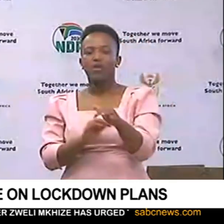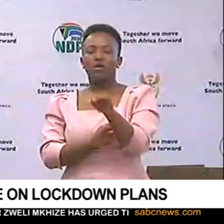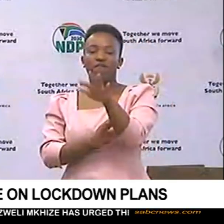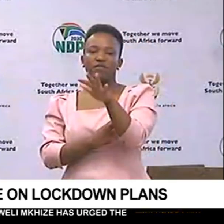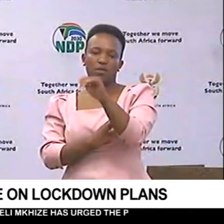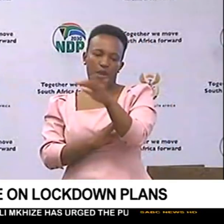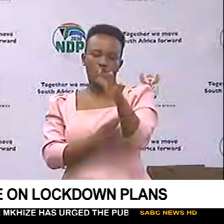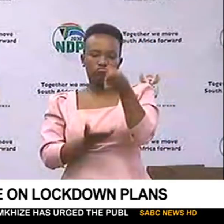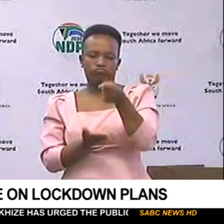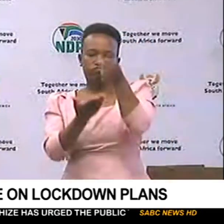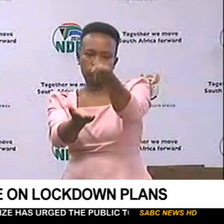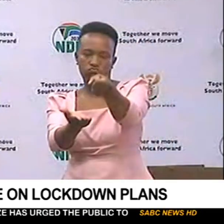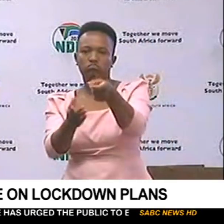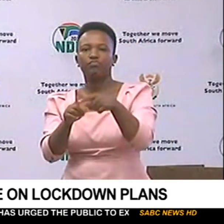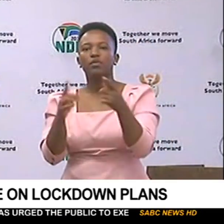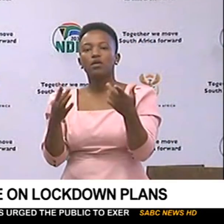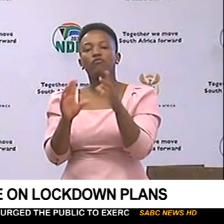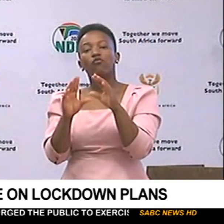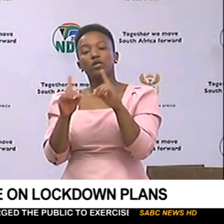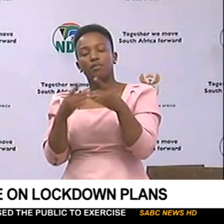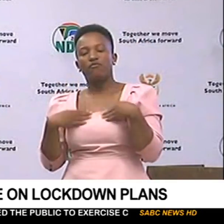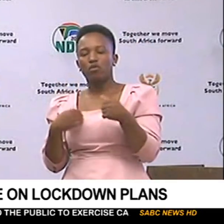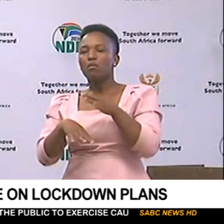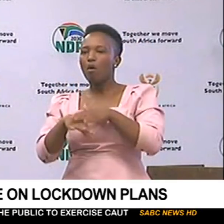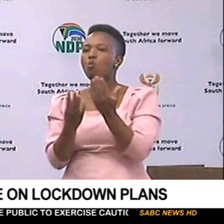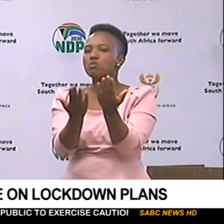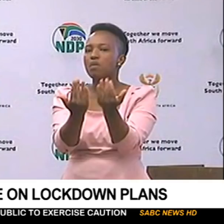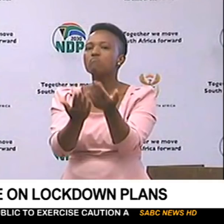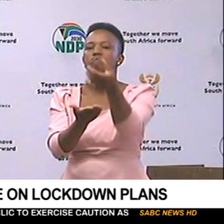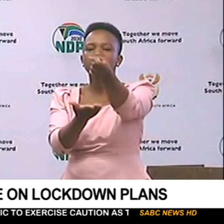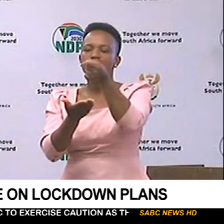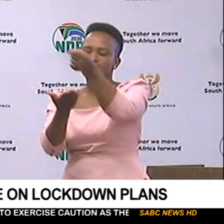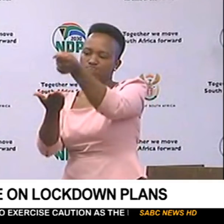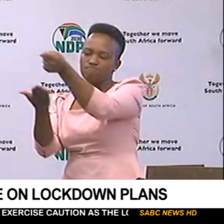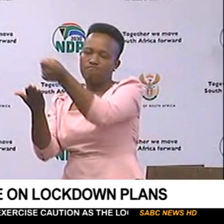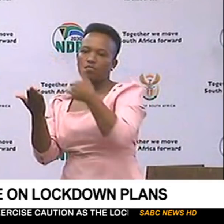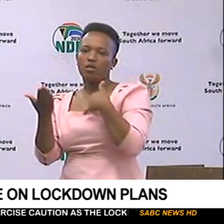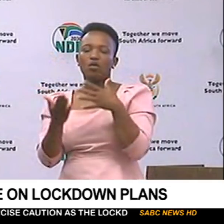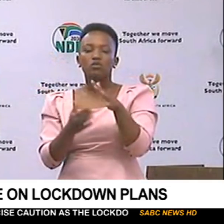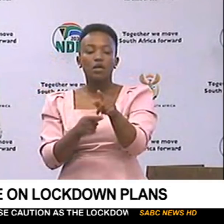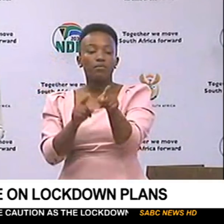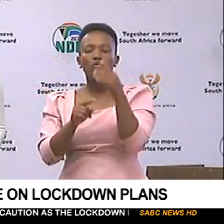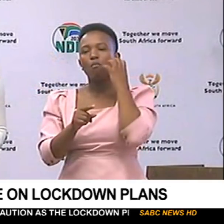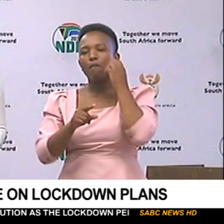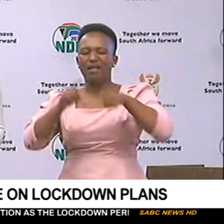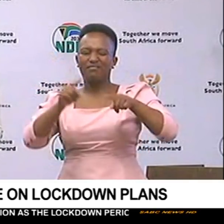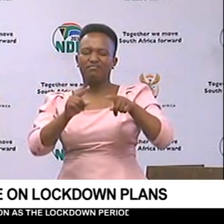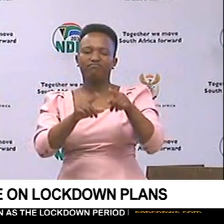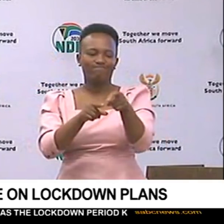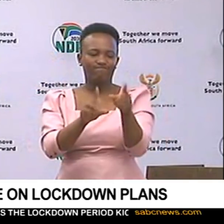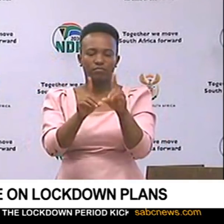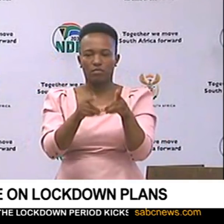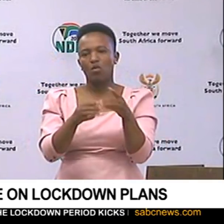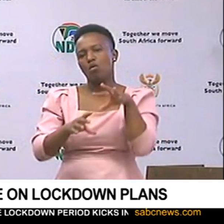must be done by the Department of Health. We are expecting more pledges as the mobile operators and the industry players continue to engage